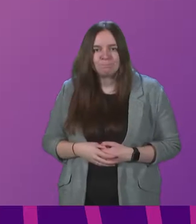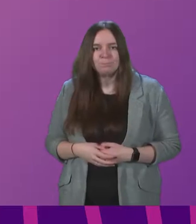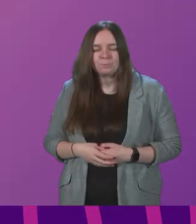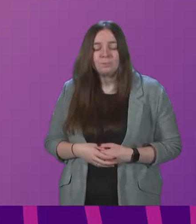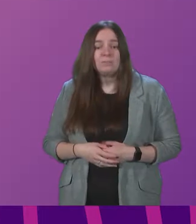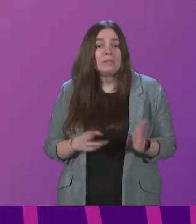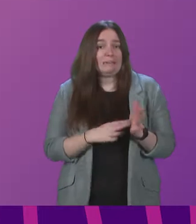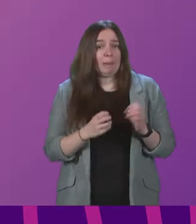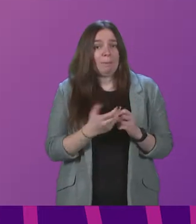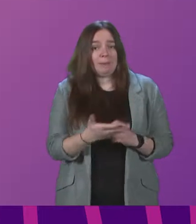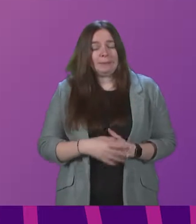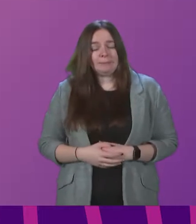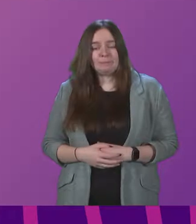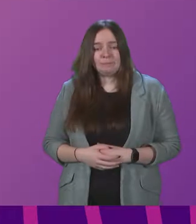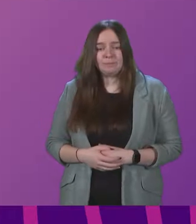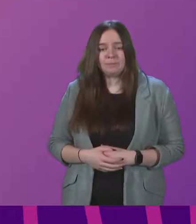Neil Bibby. President,